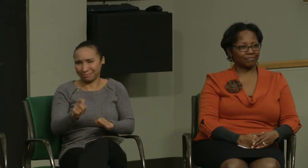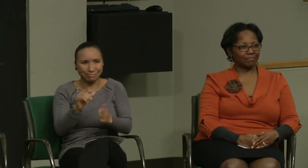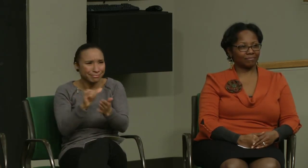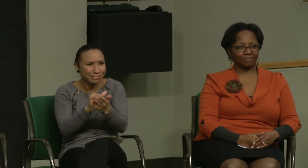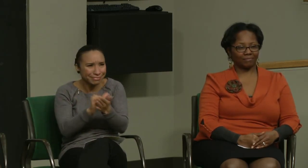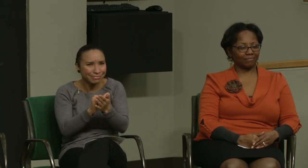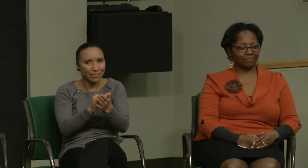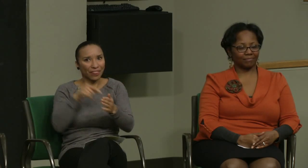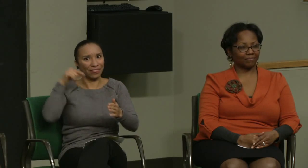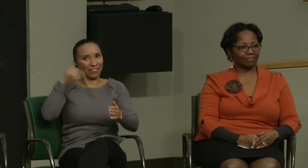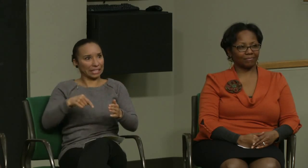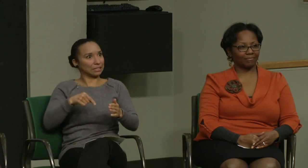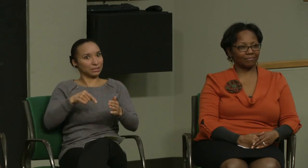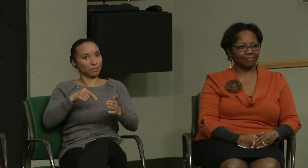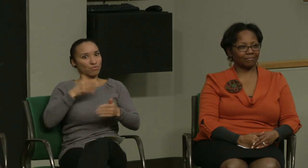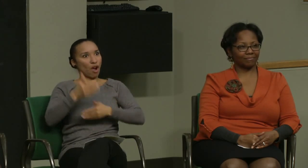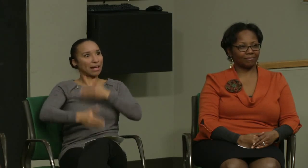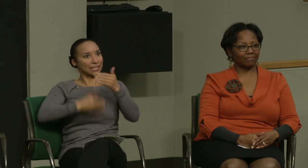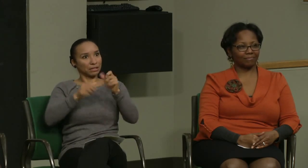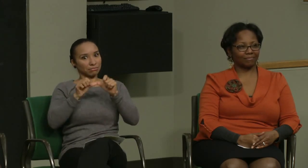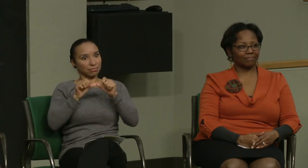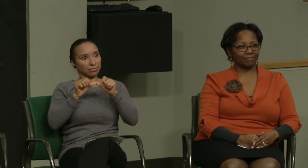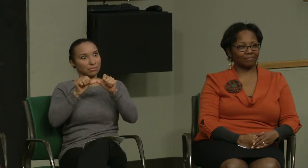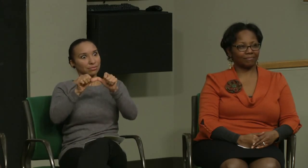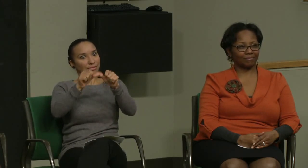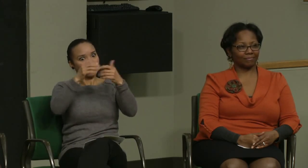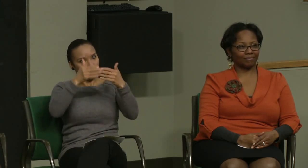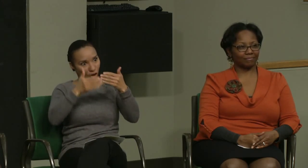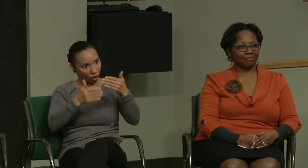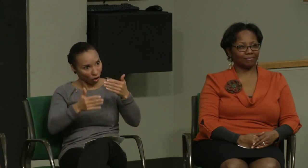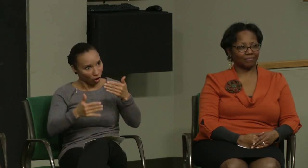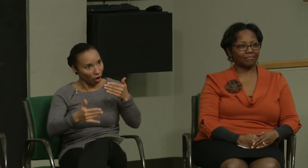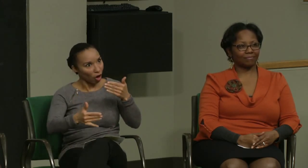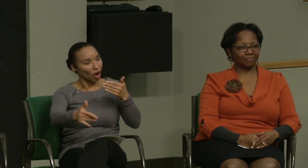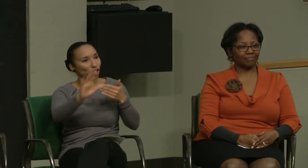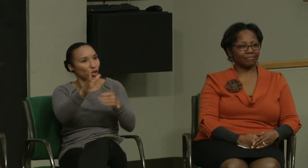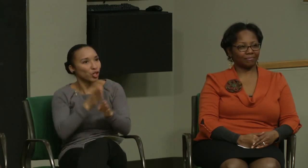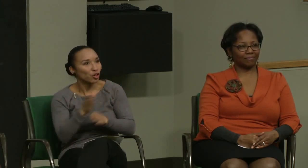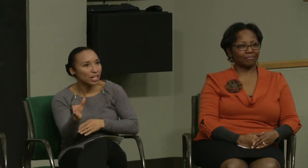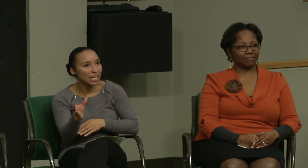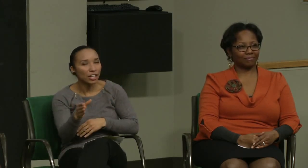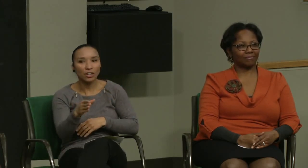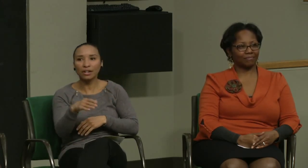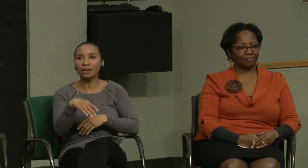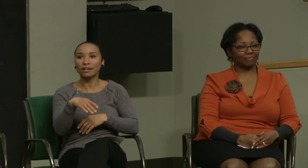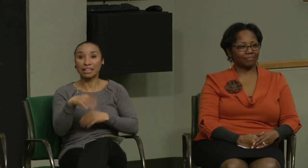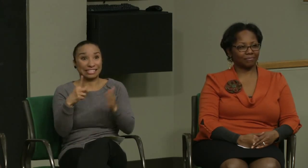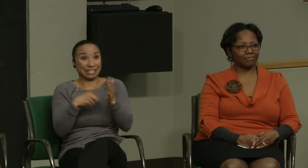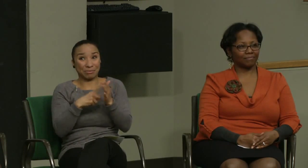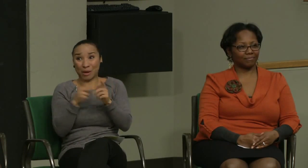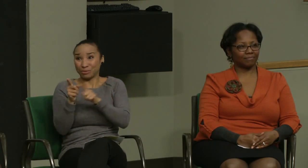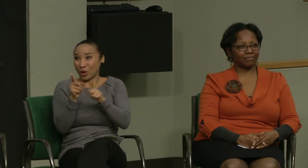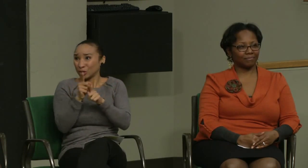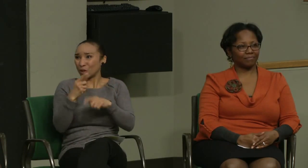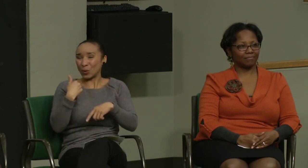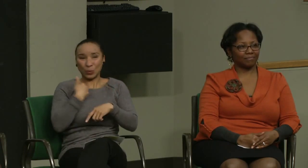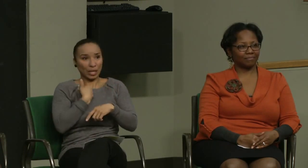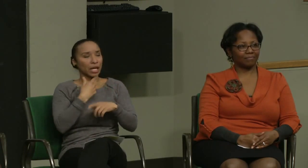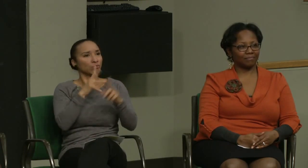working and interpreting for 15 years and still I'm learning it's an ongoing process this is a career that you've all entered and